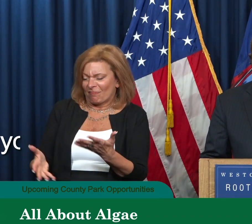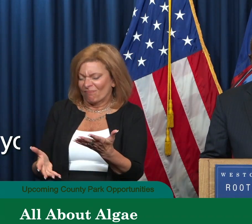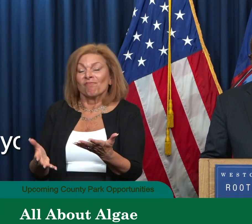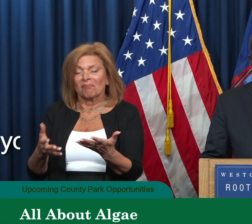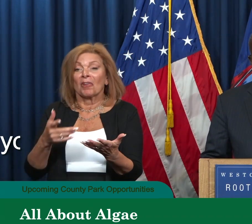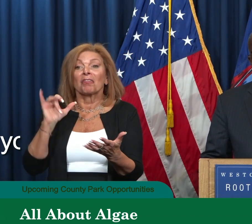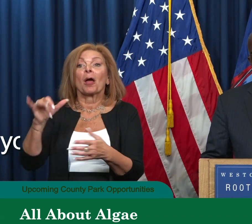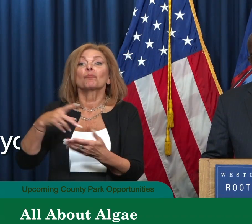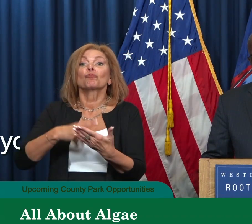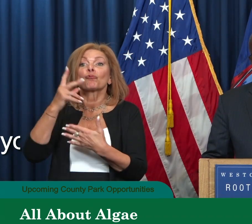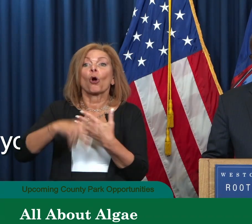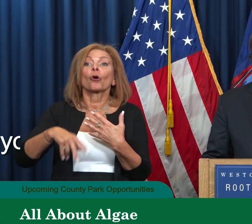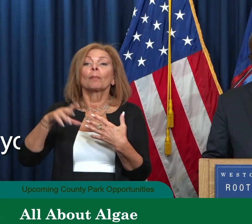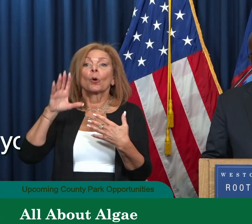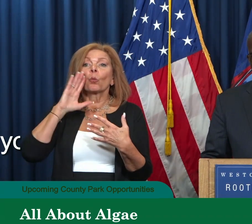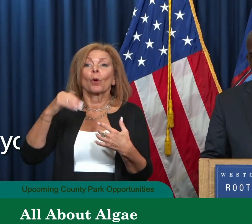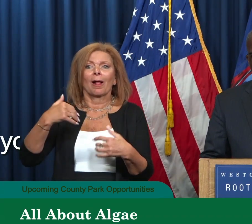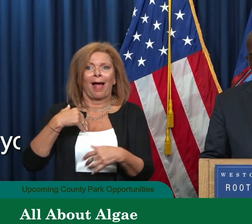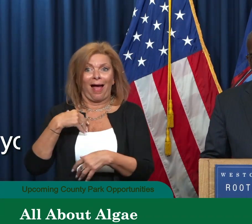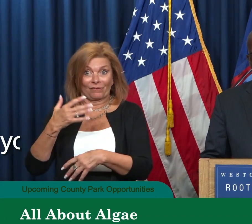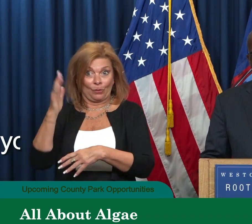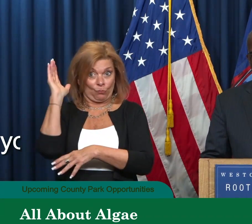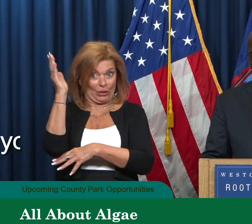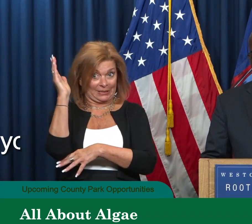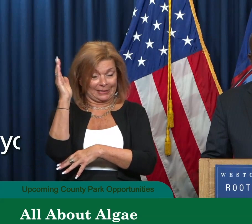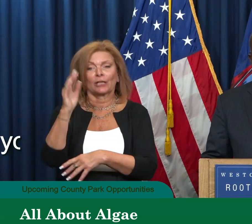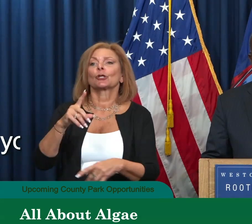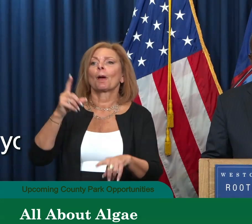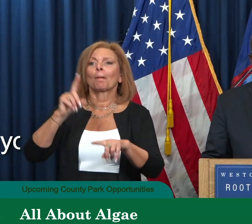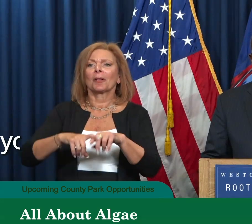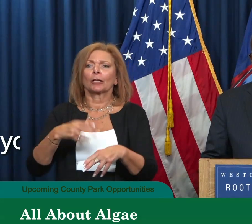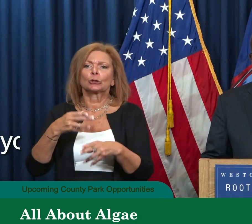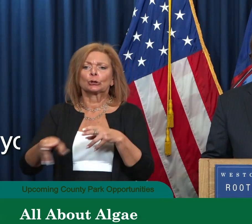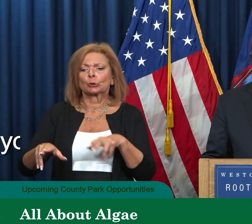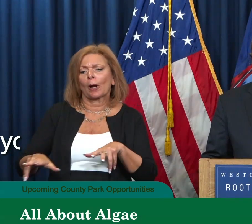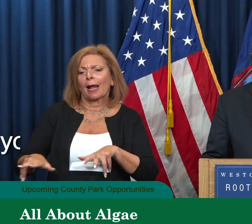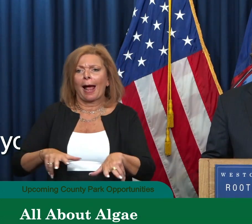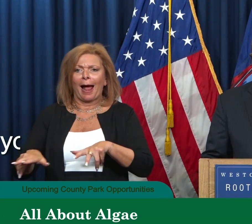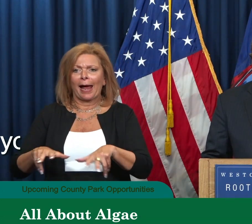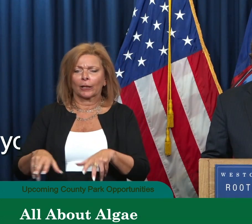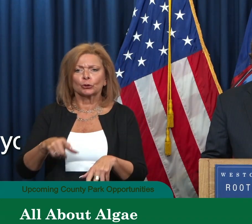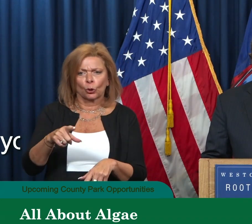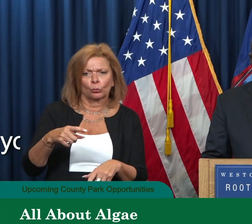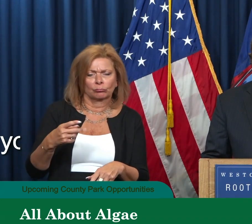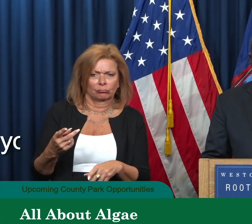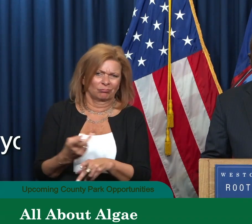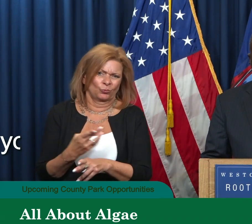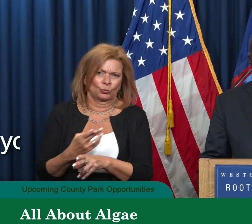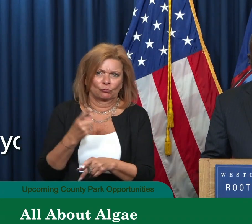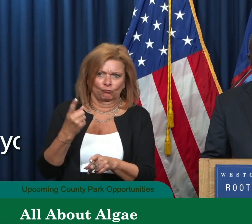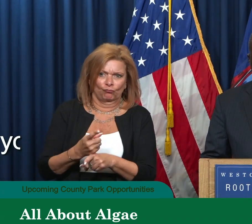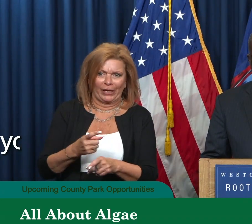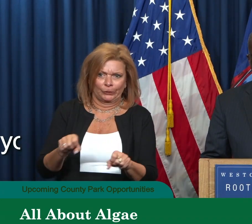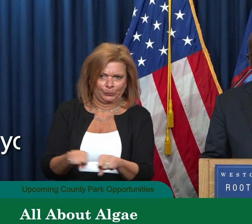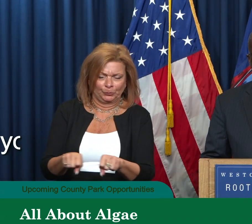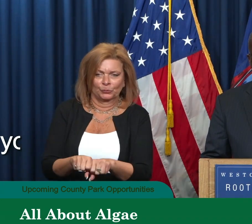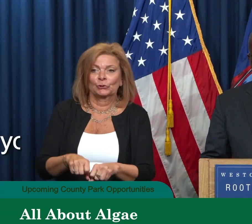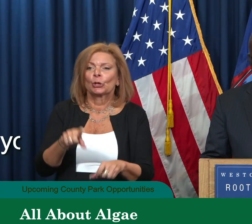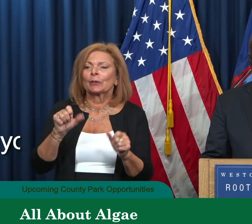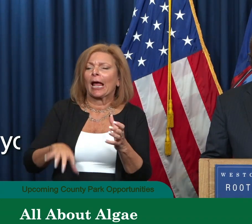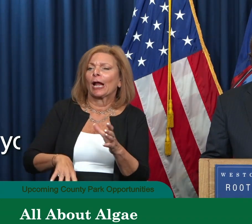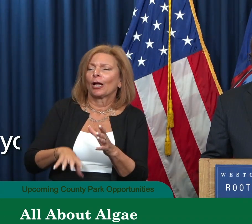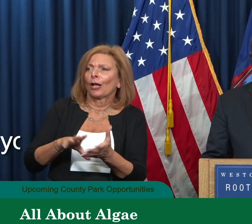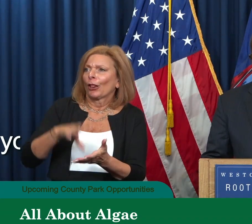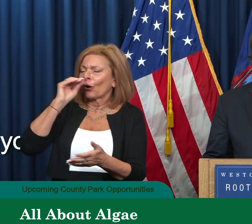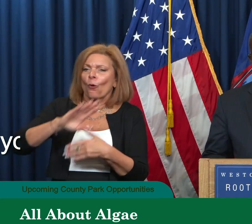presentation followed by a short hike. So where appropriate footwear for the short hike and you'll be able to learn all about algae.